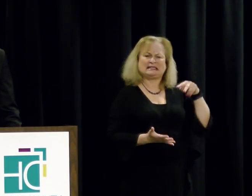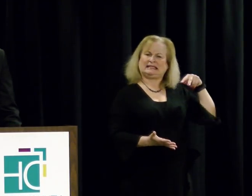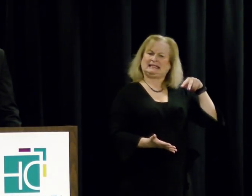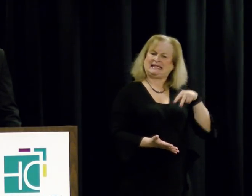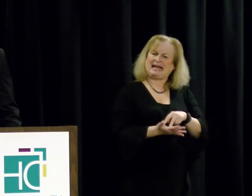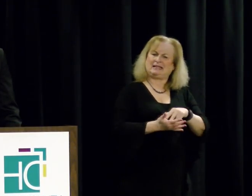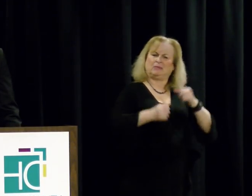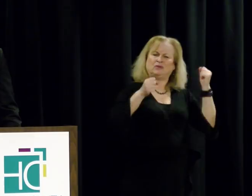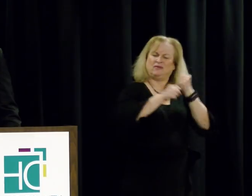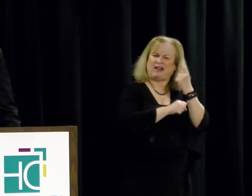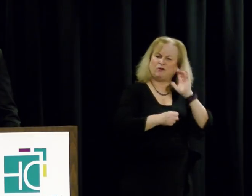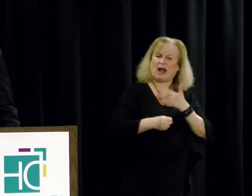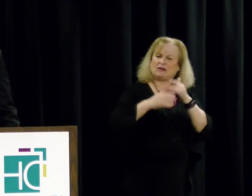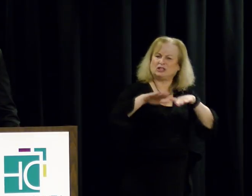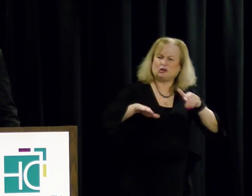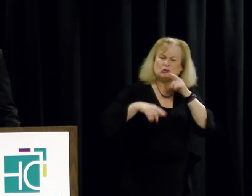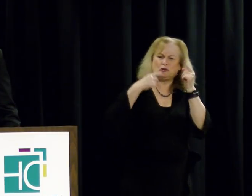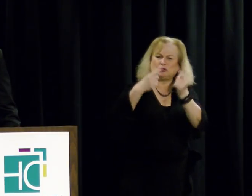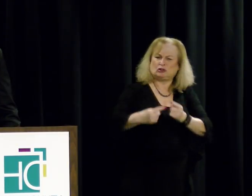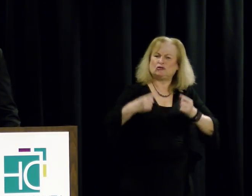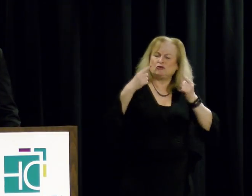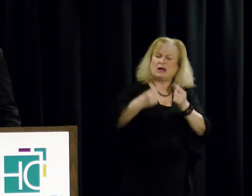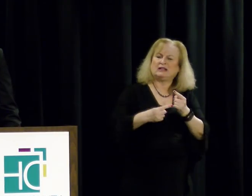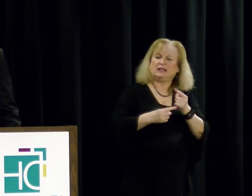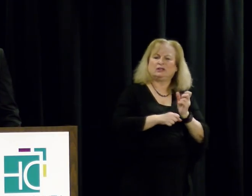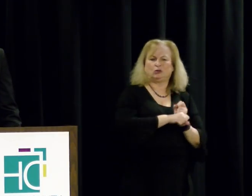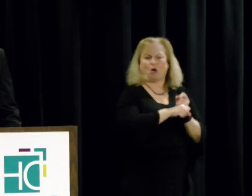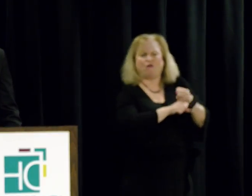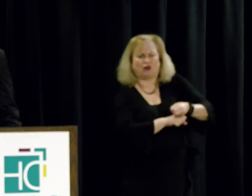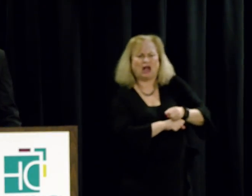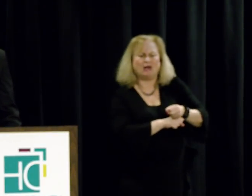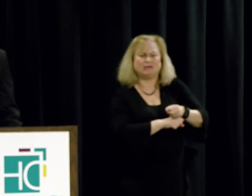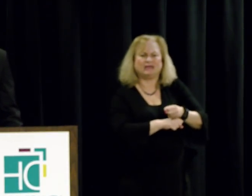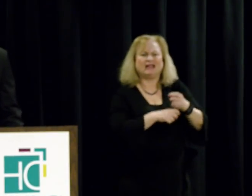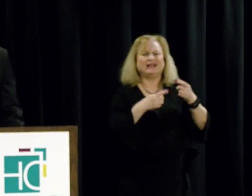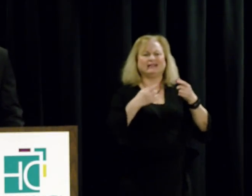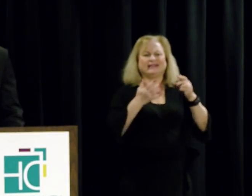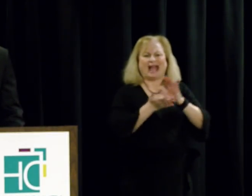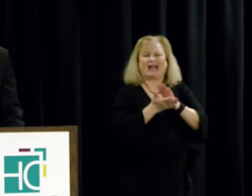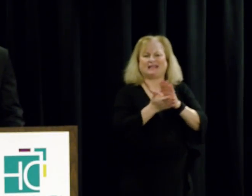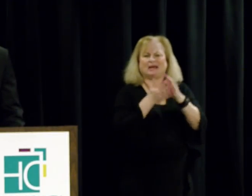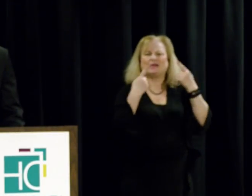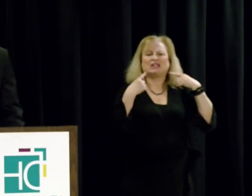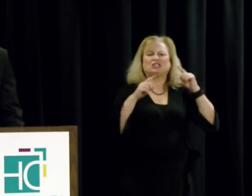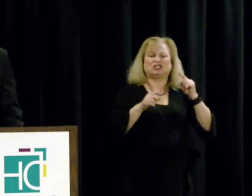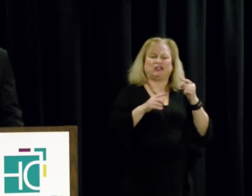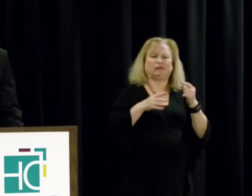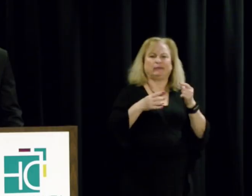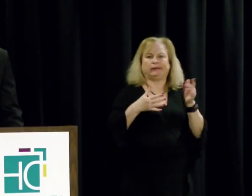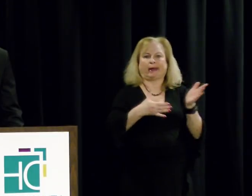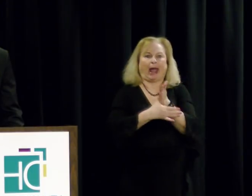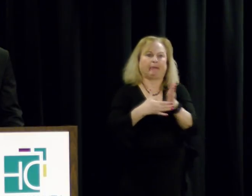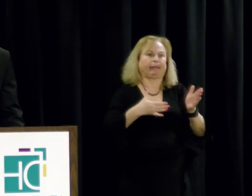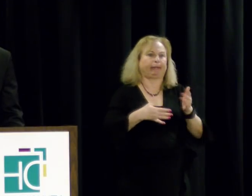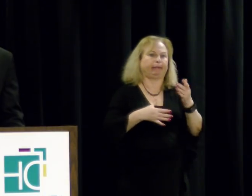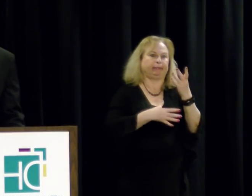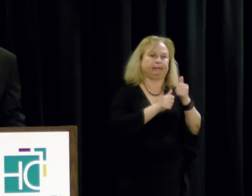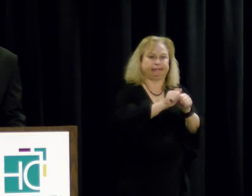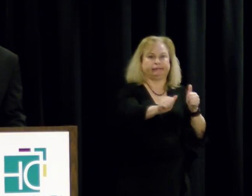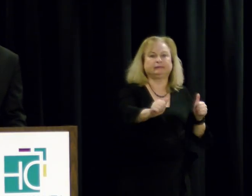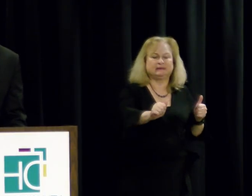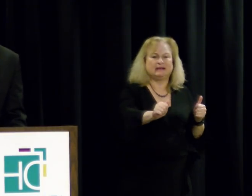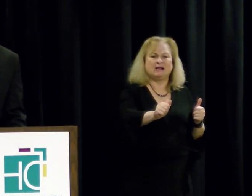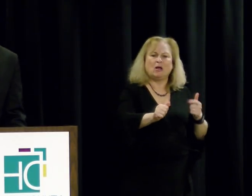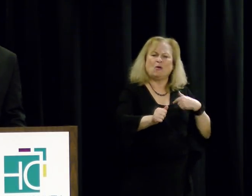up for our children who are struggling to overcome the achievement gap. We must stand up for our families who can